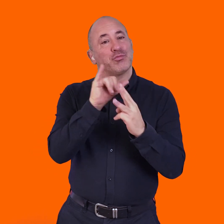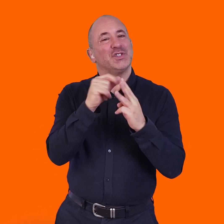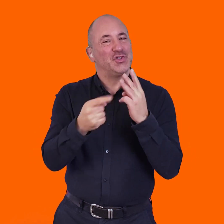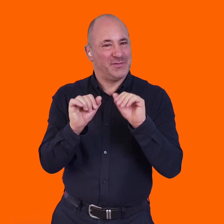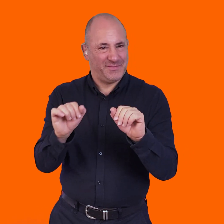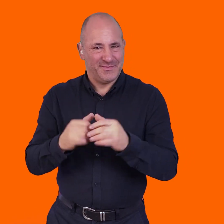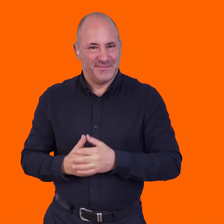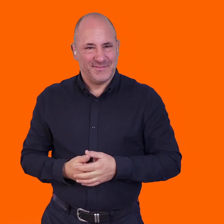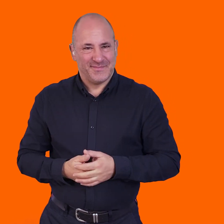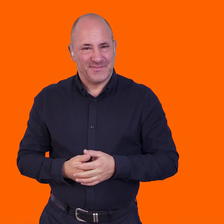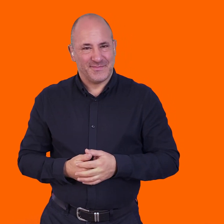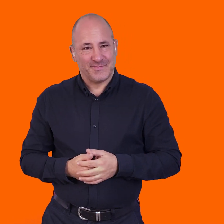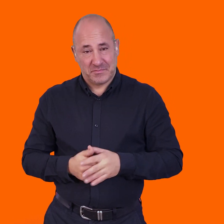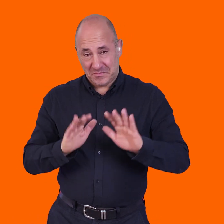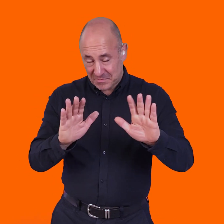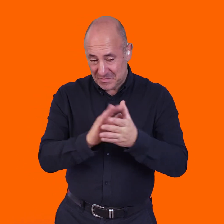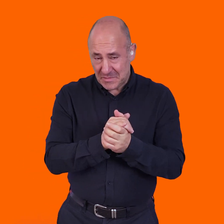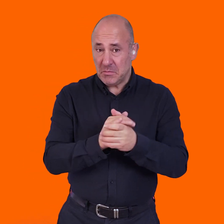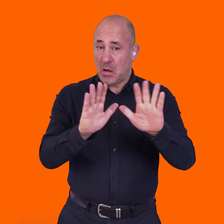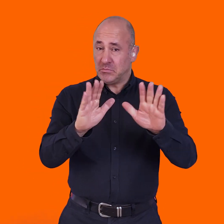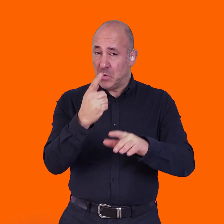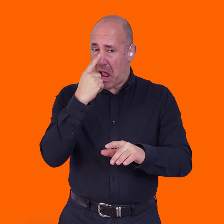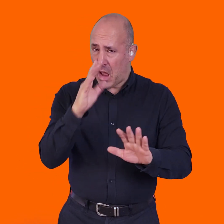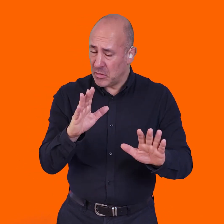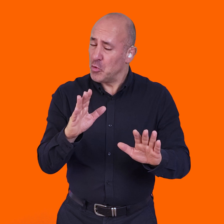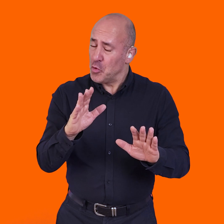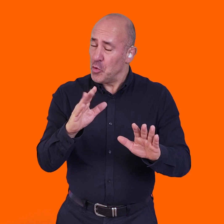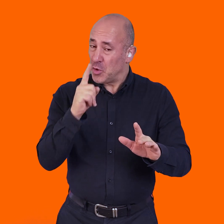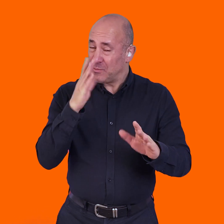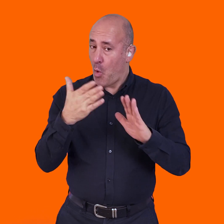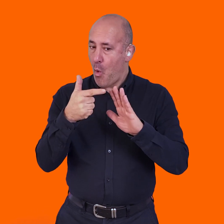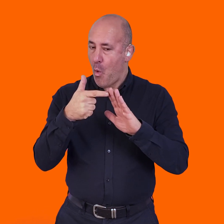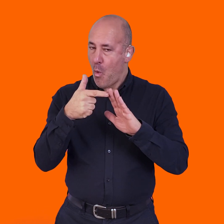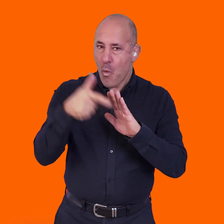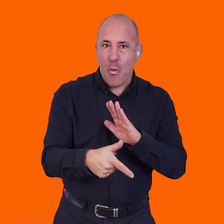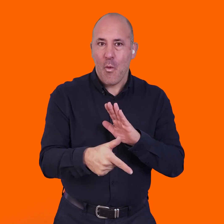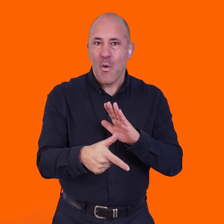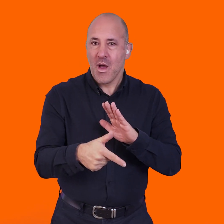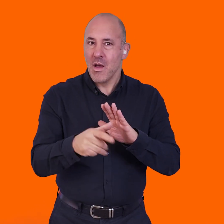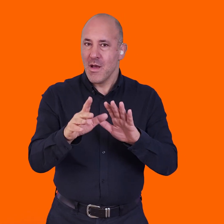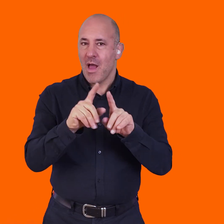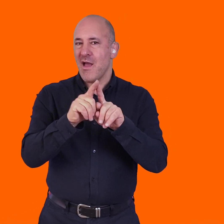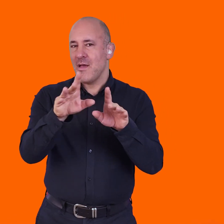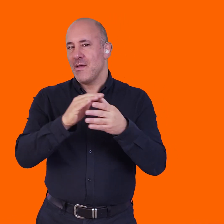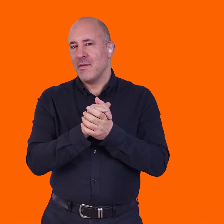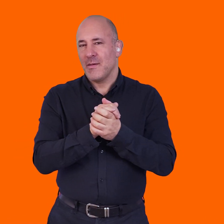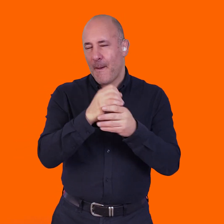and, and letting that audience member access the work. Now, you could argue that, that,